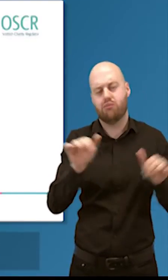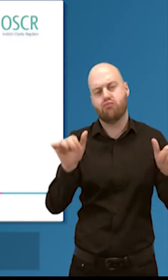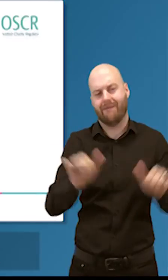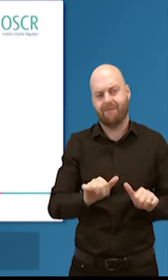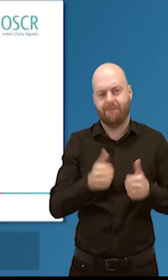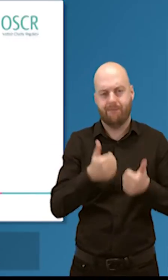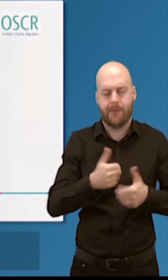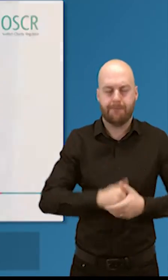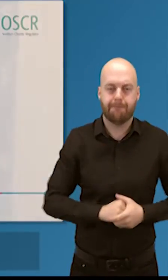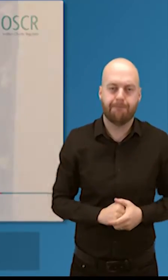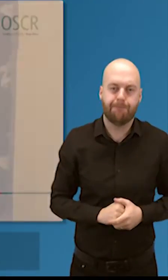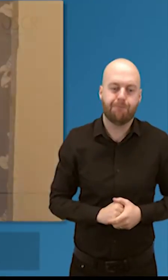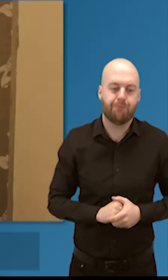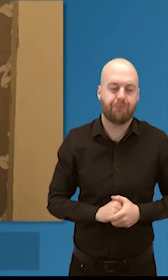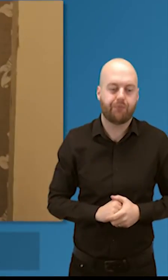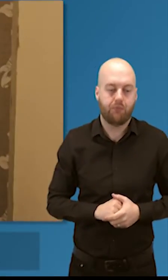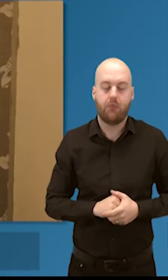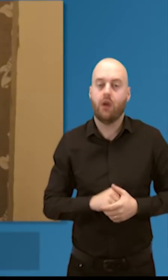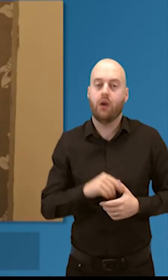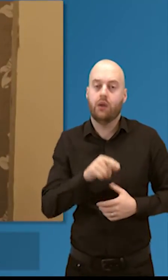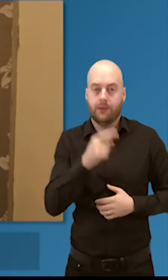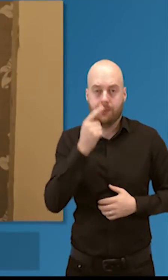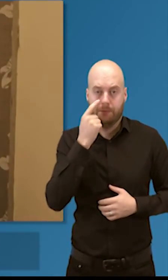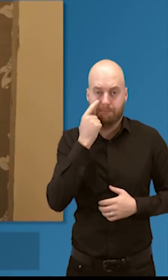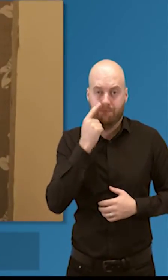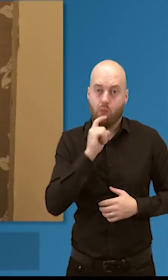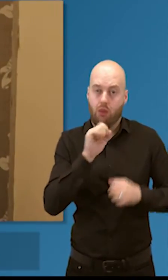what we're going to be covering today in terms of the overall agenda.